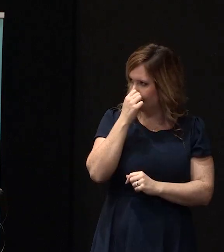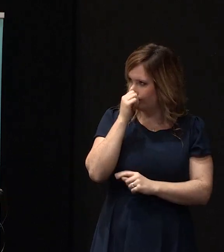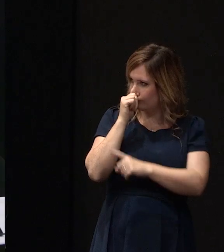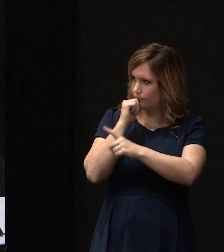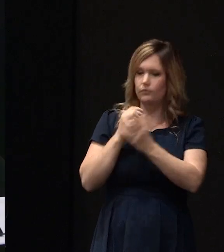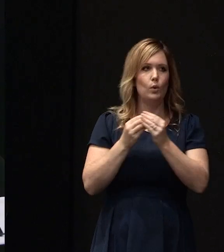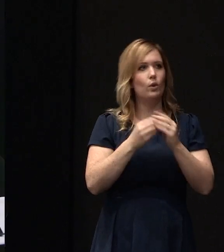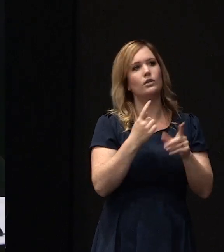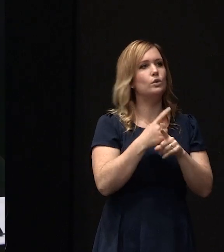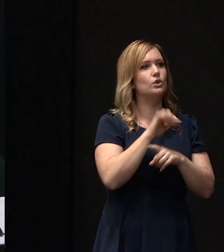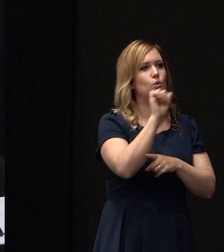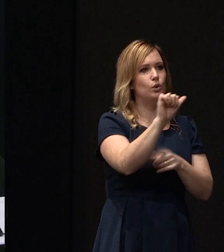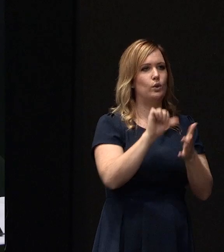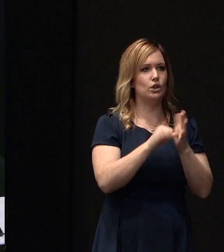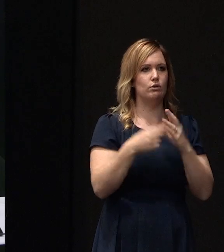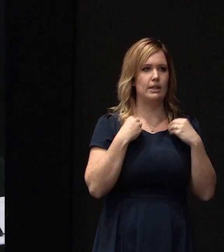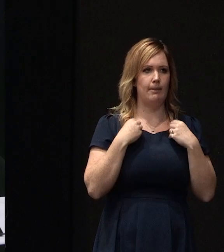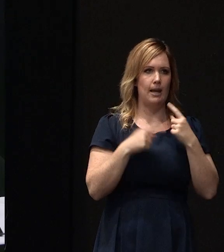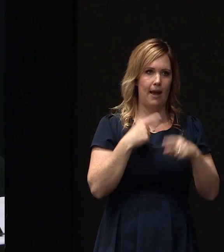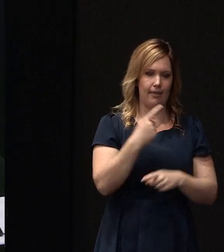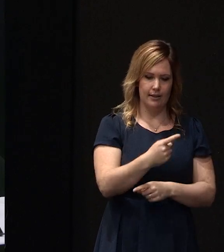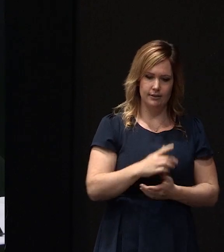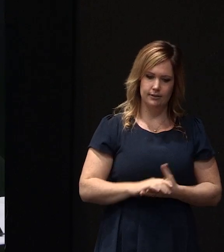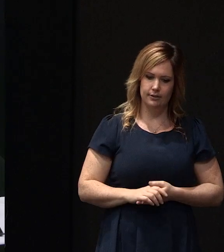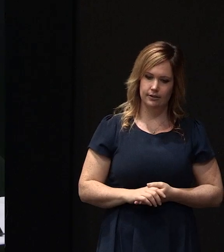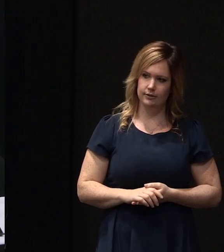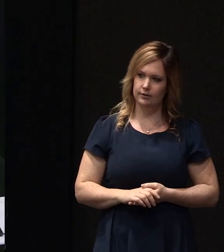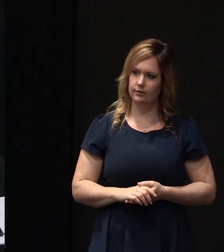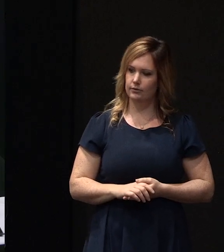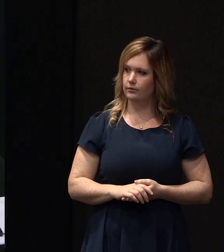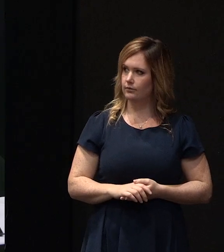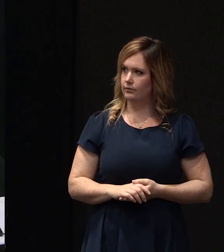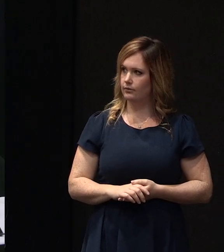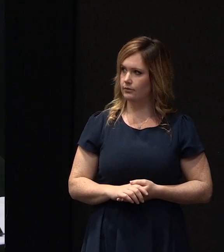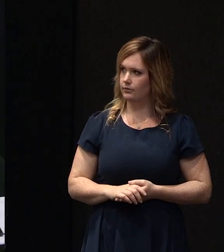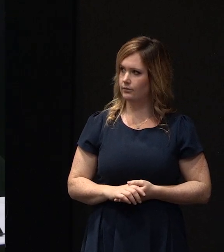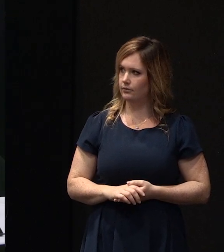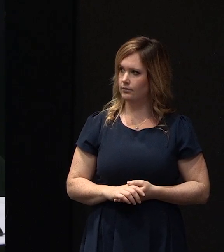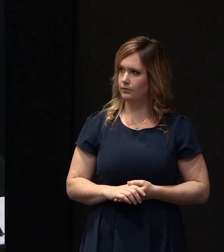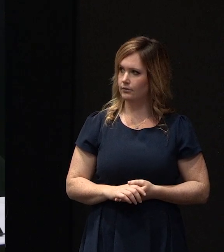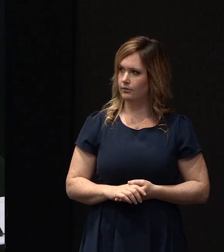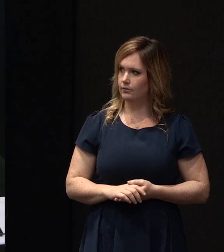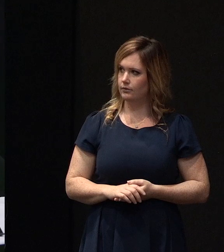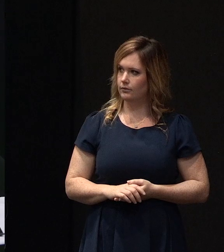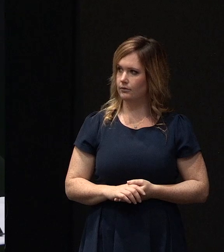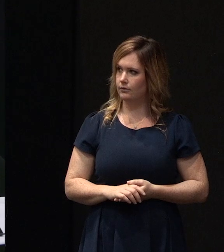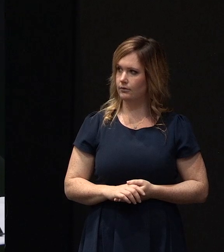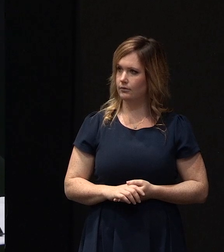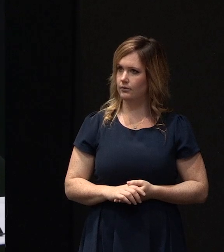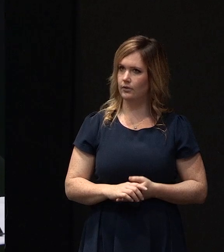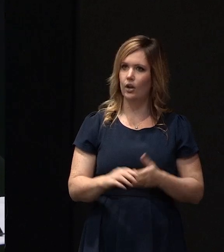worthwhile talking to your insurer about. And the cost differences are, in fact, in those sort of areas are reducing.